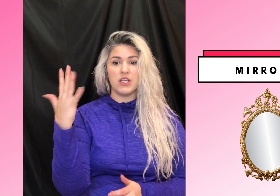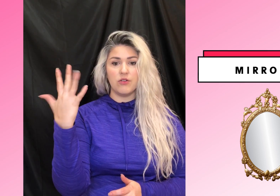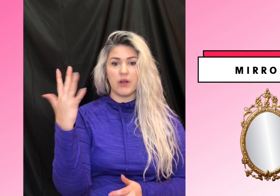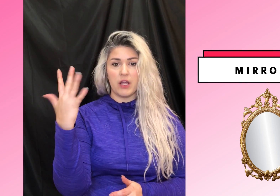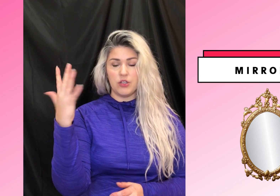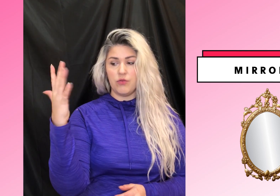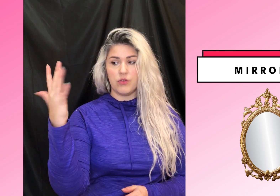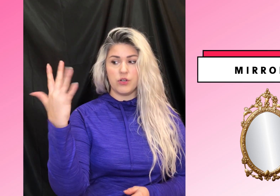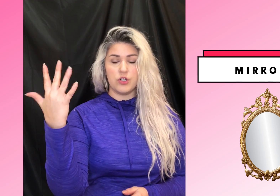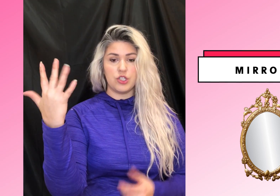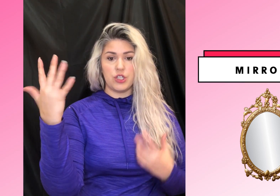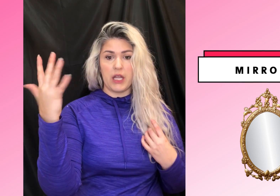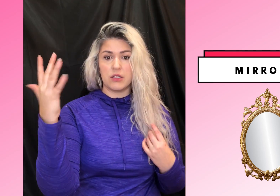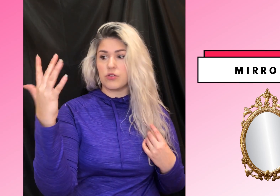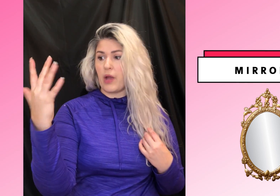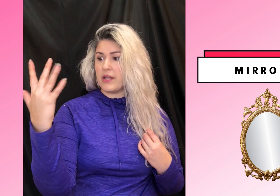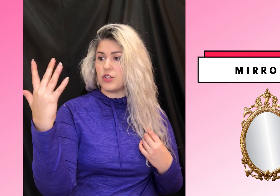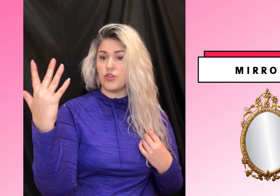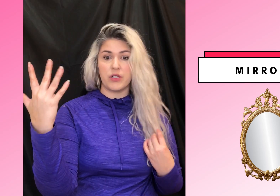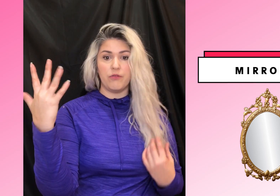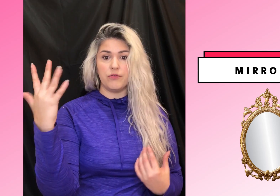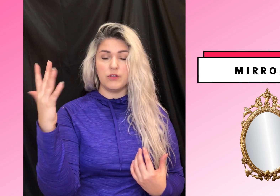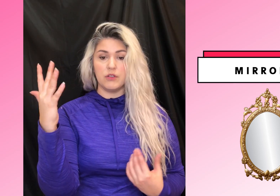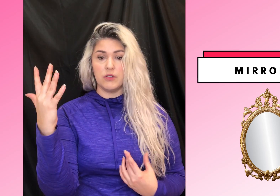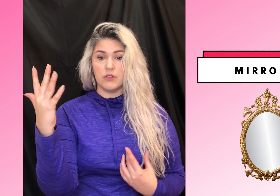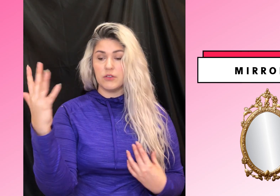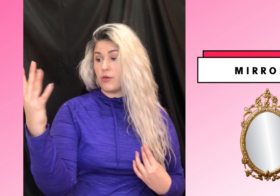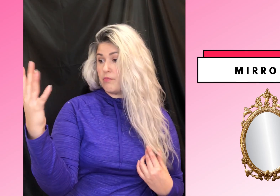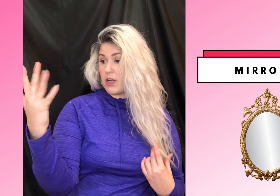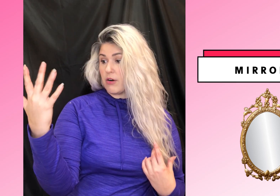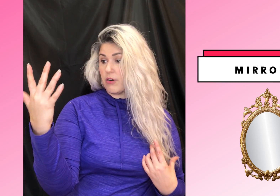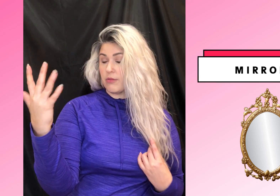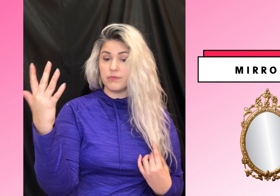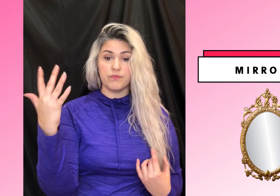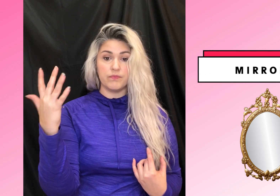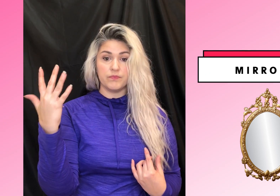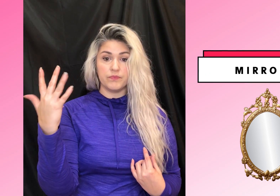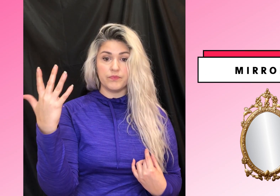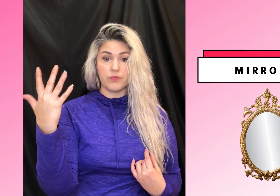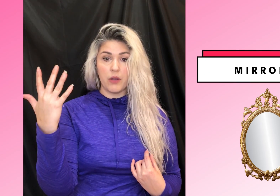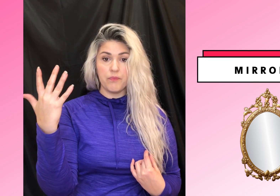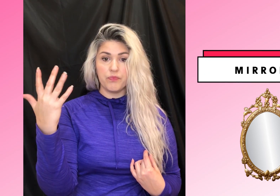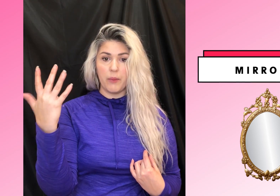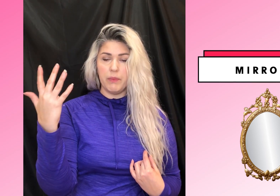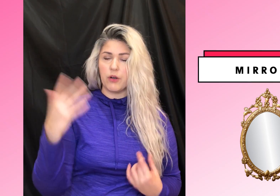you and you shake it at yourself. So mirror. Okay. Mirror.